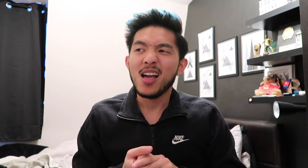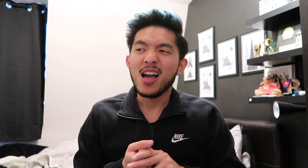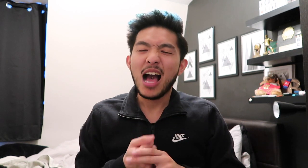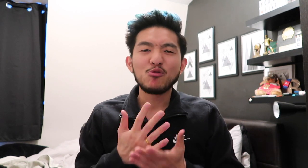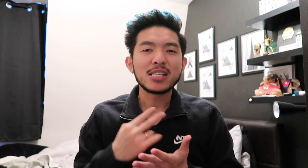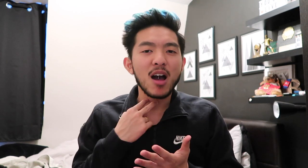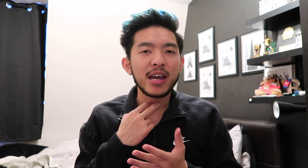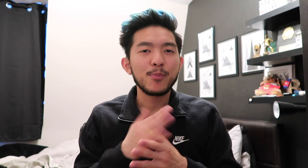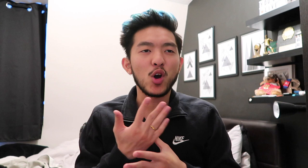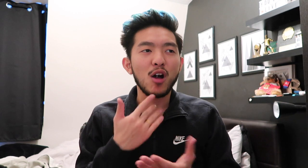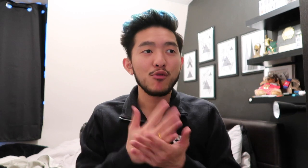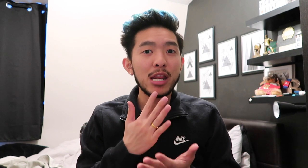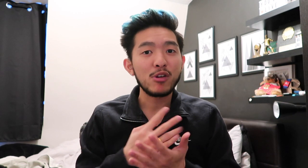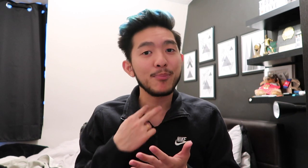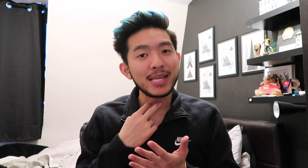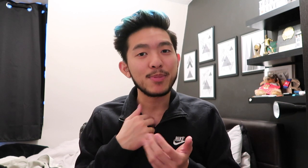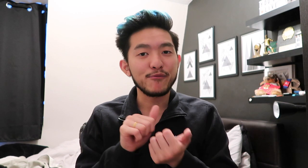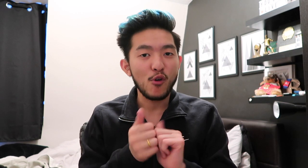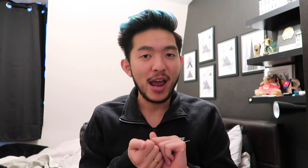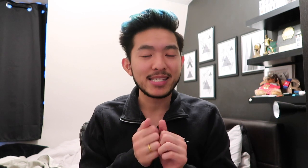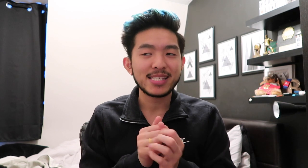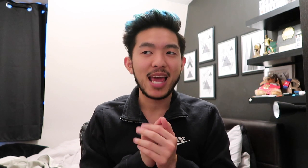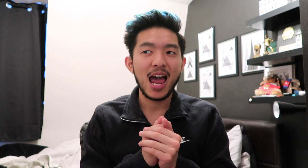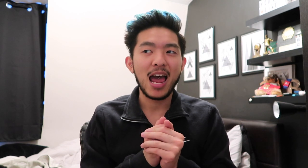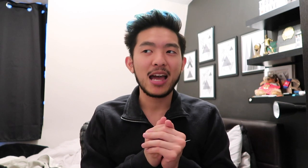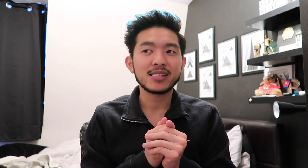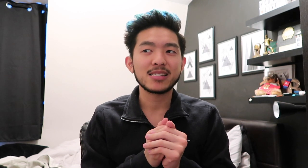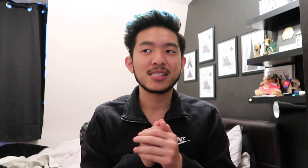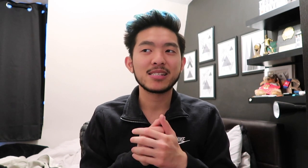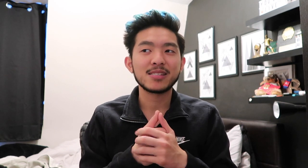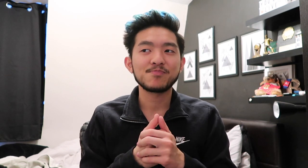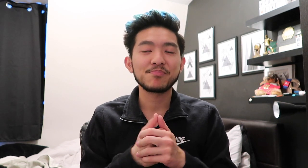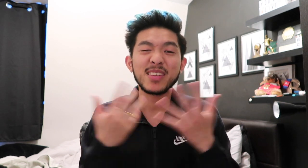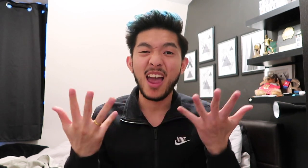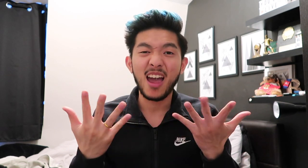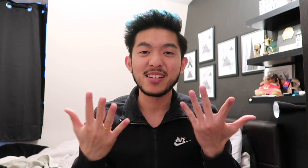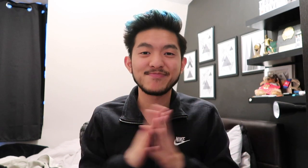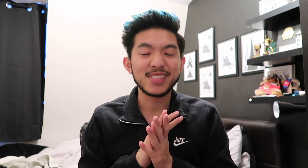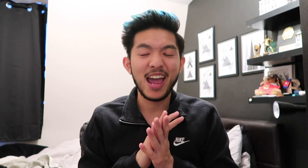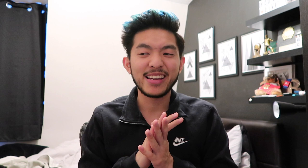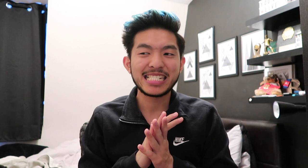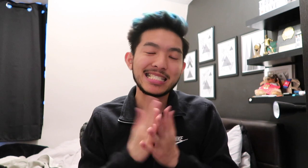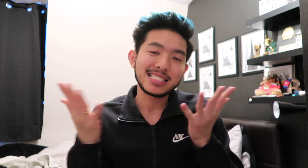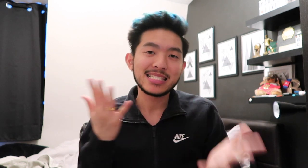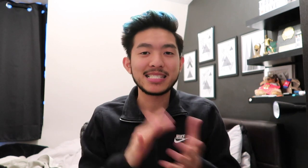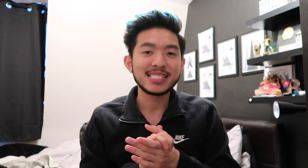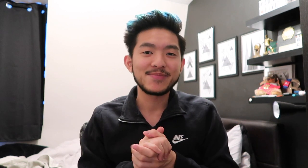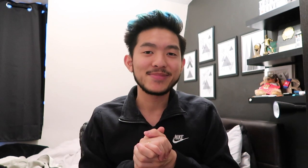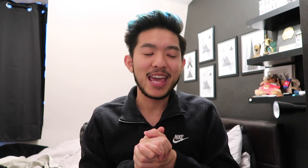I'm really talking to you because I'm really, really busy with my friends. And, yeah, yeah, yeah.